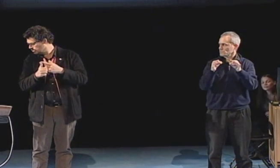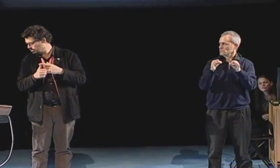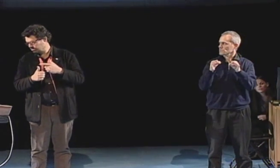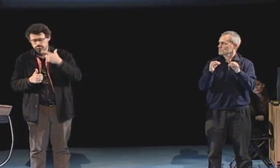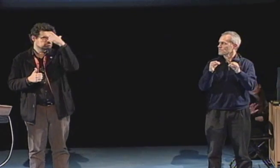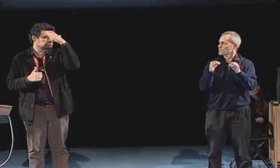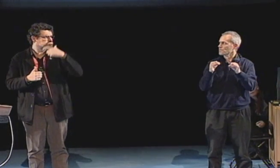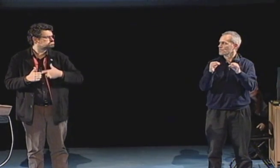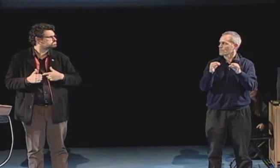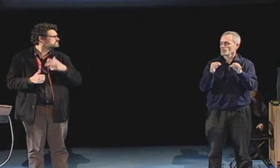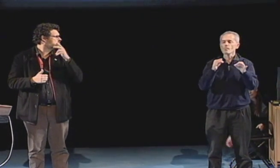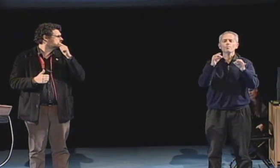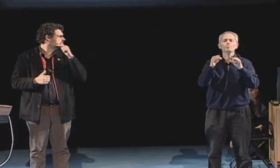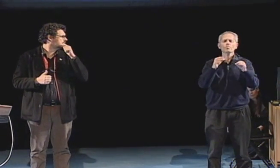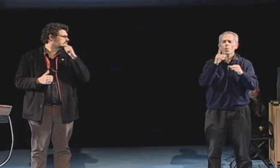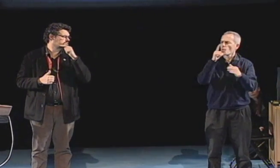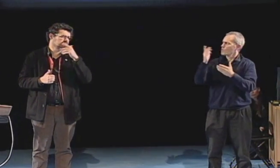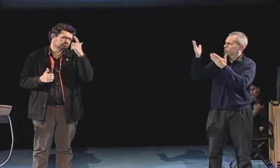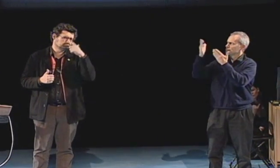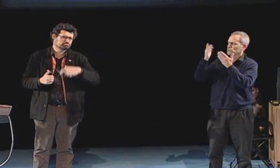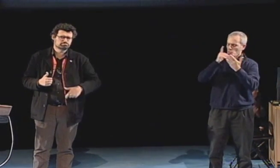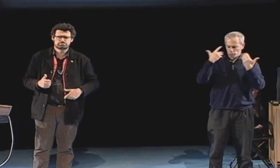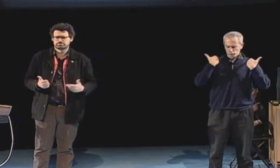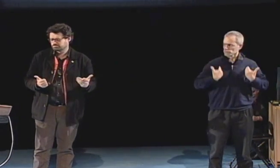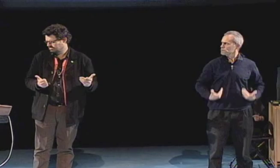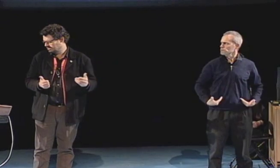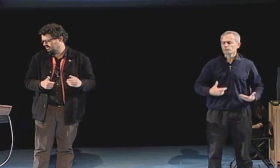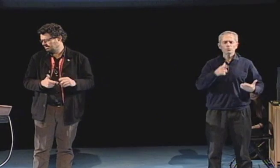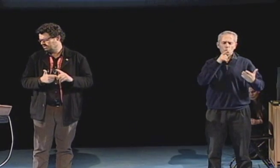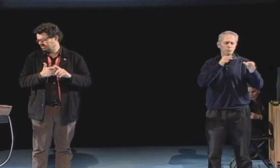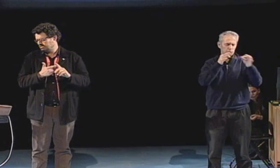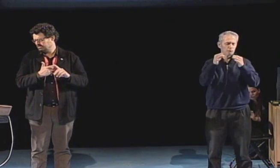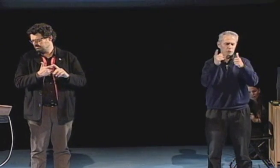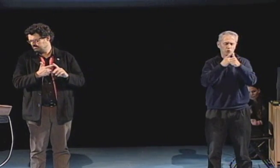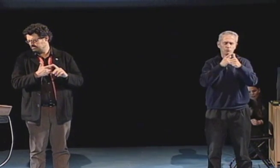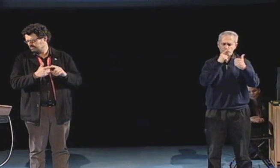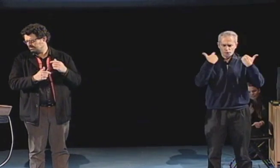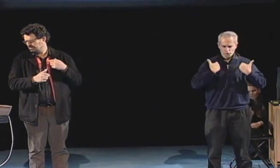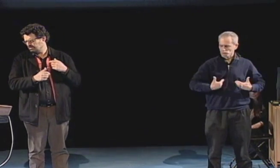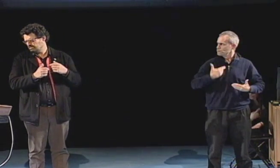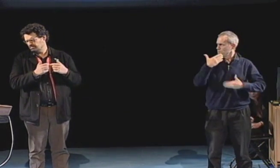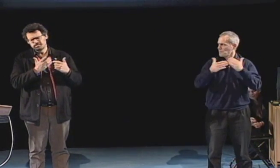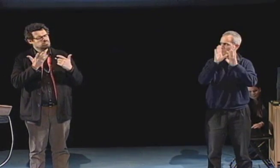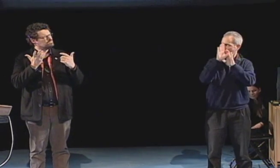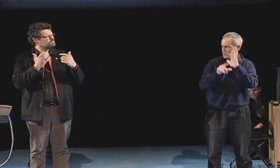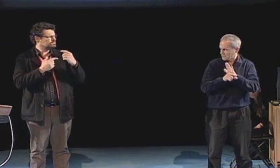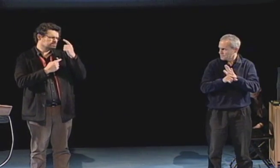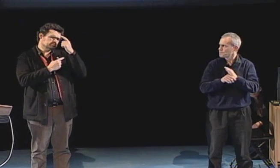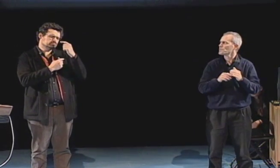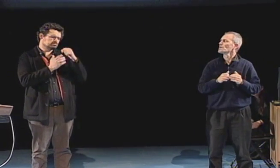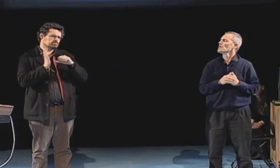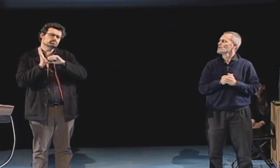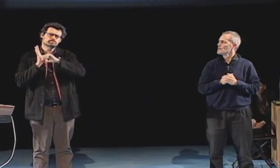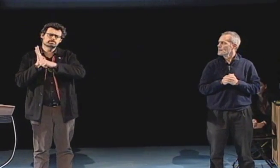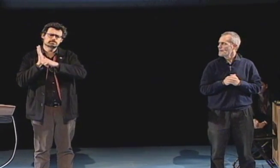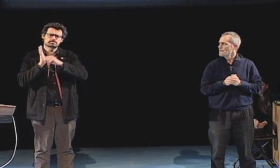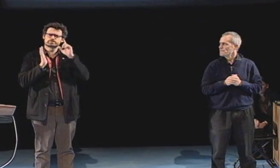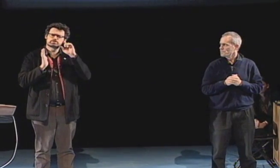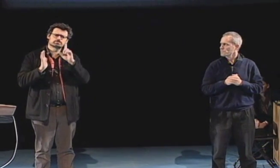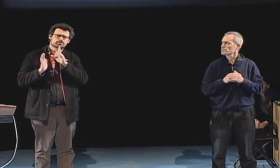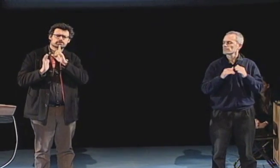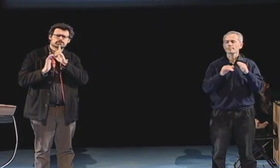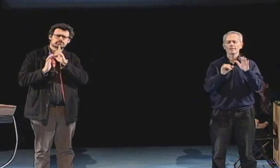This evening I would like to explain to you who I am, my identity, my background,